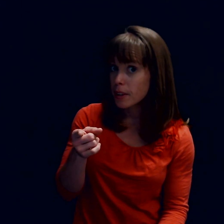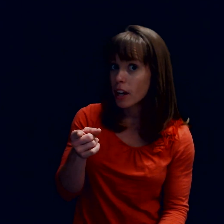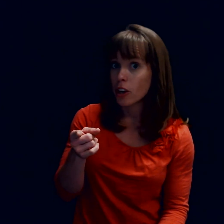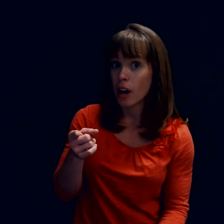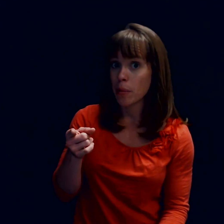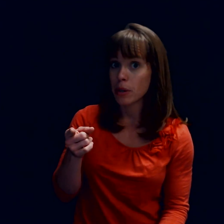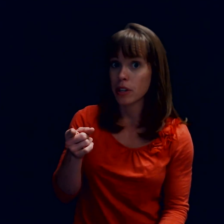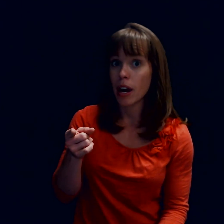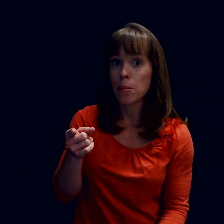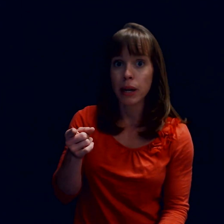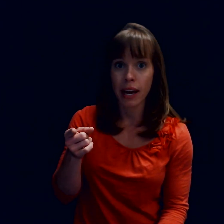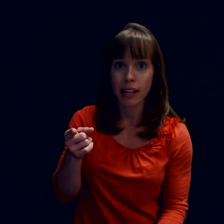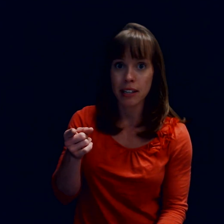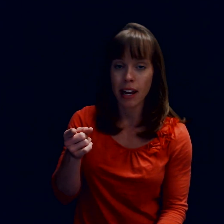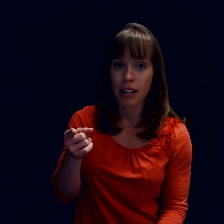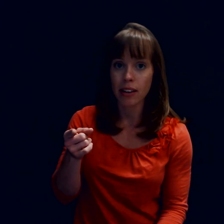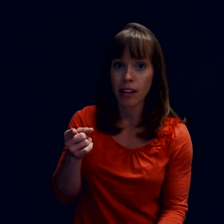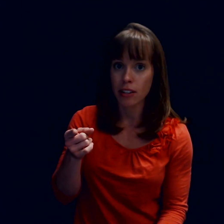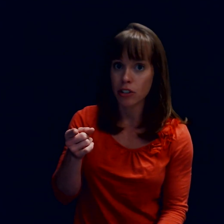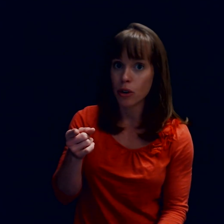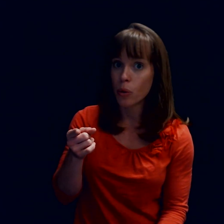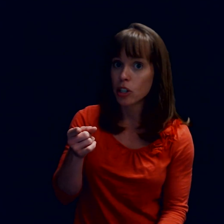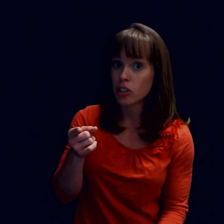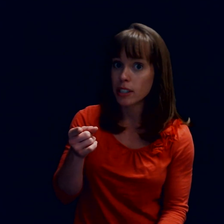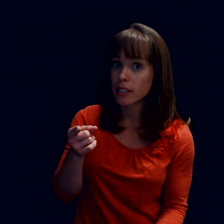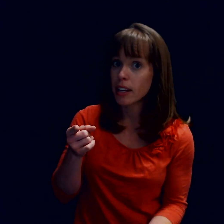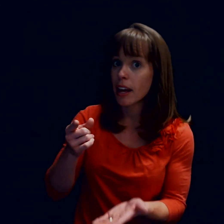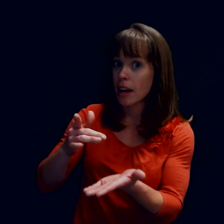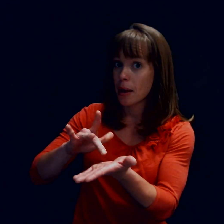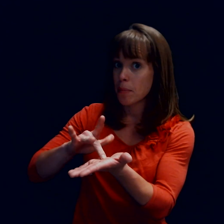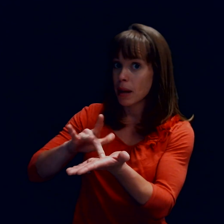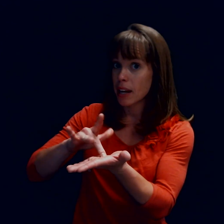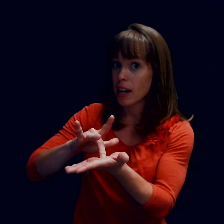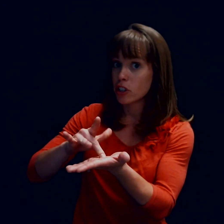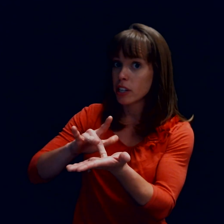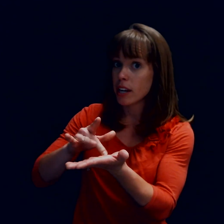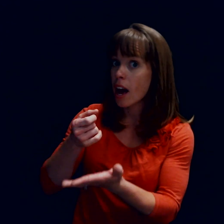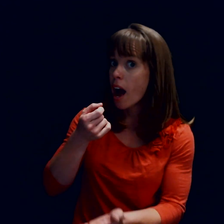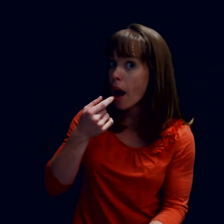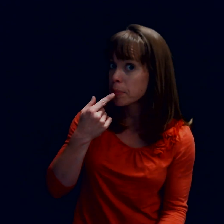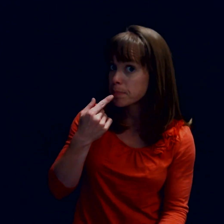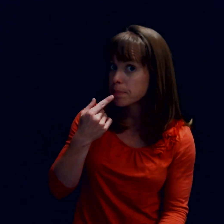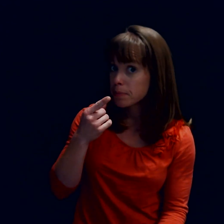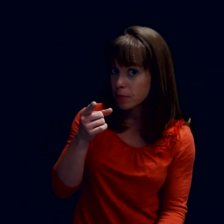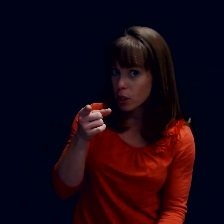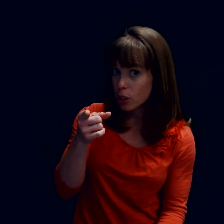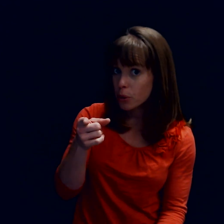Your eyebrows are up, again indicating the yes or no question. Medication. You.